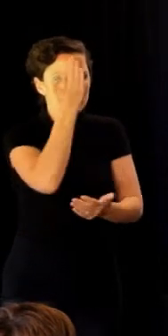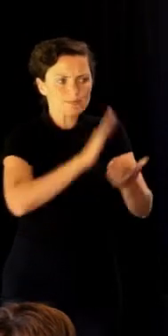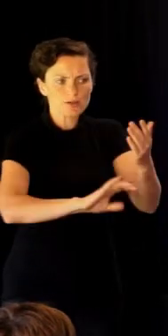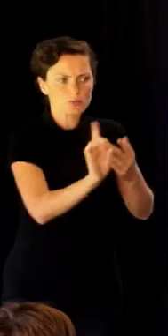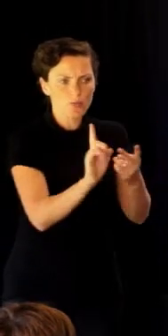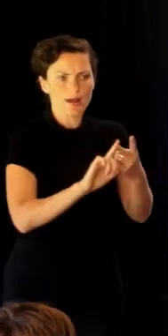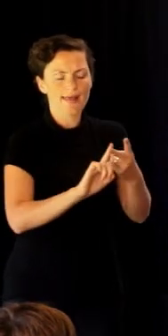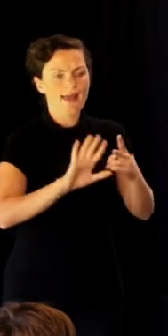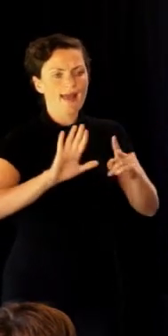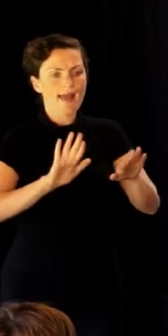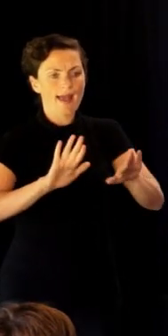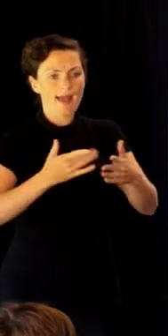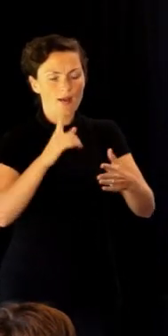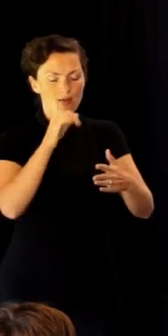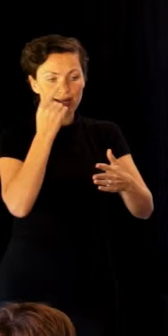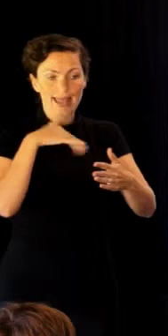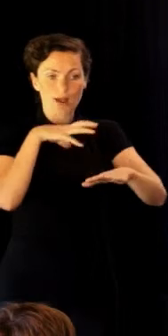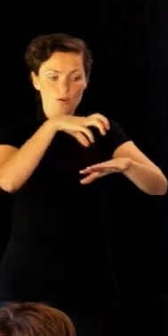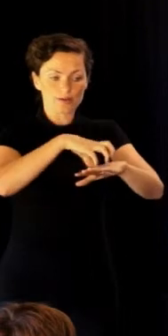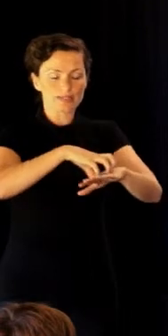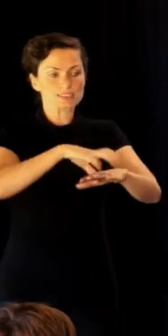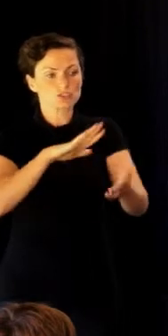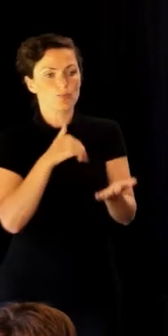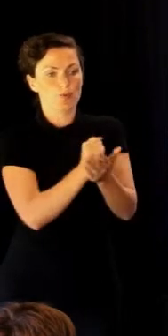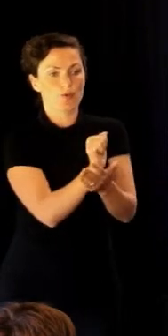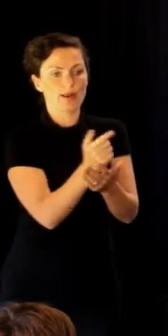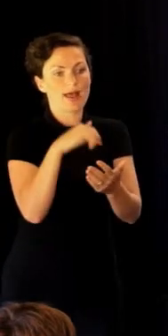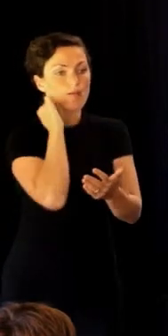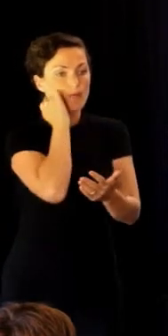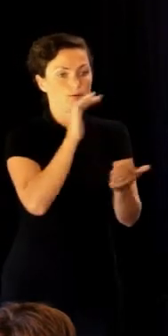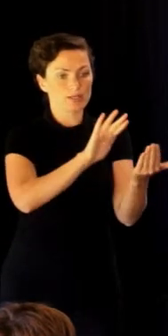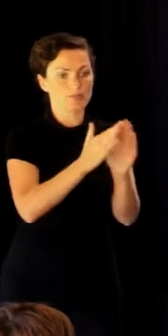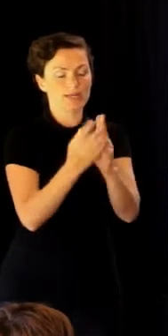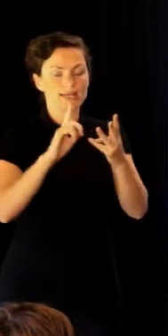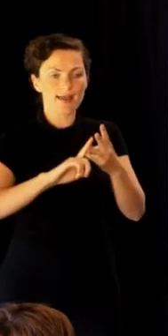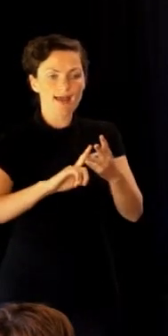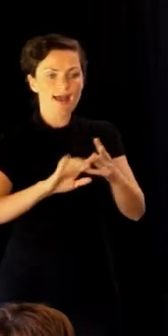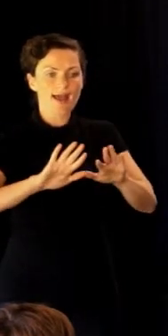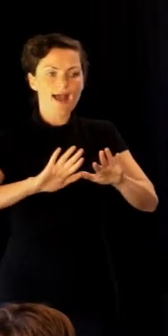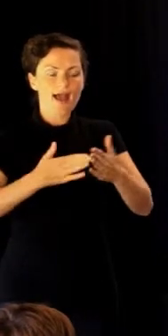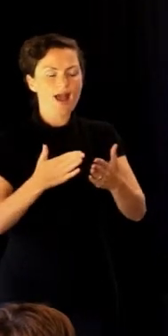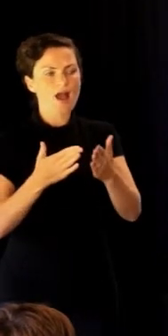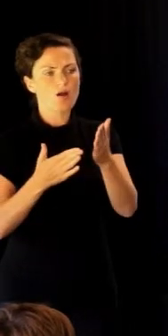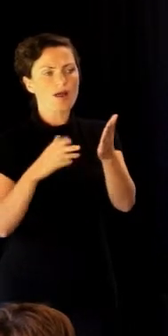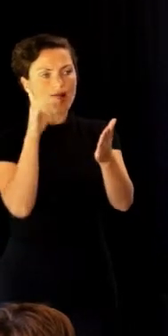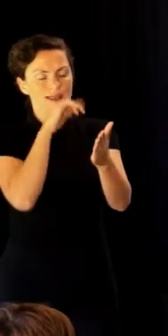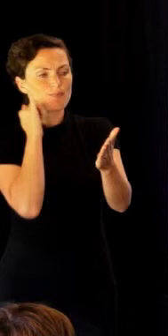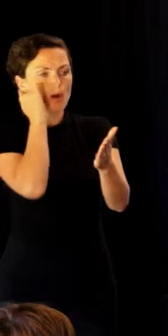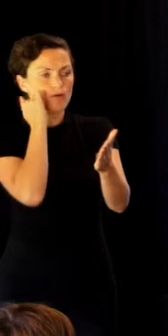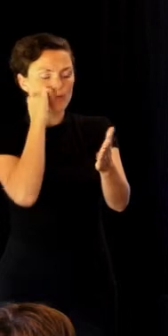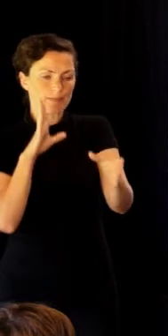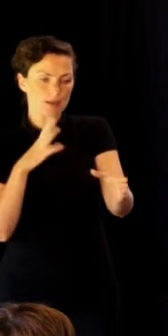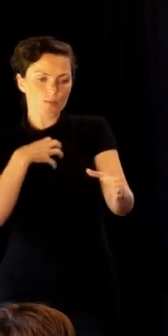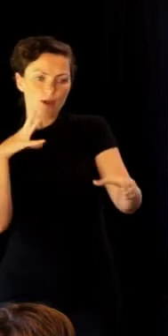how can Haemophilia New Zealand best support our Māori community, and how or should Māori be more involved